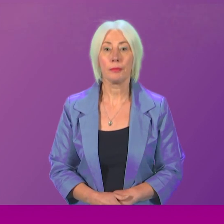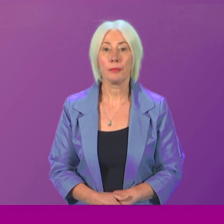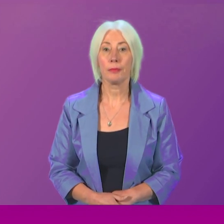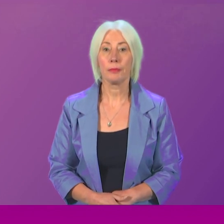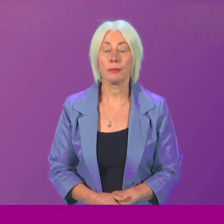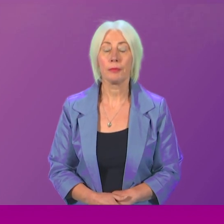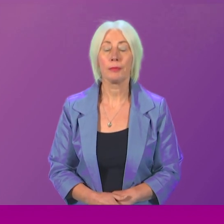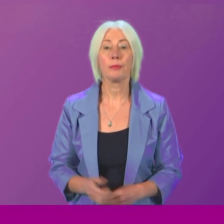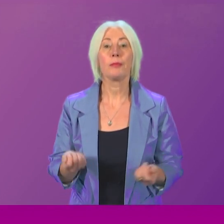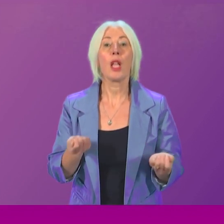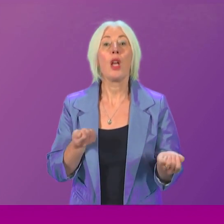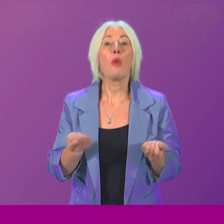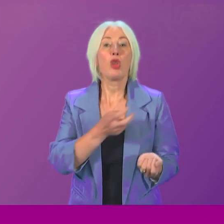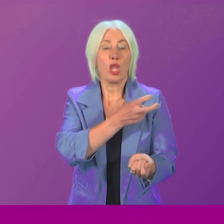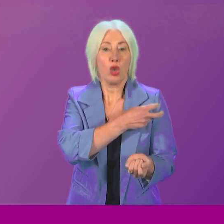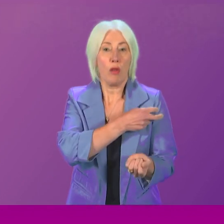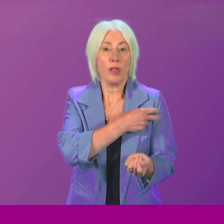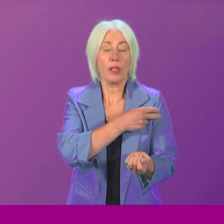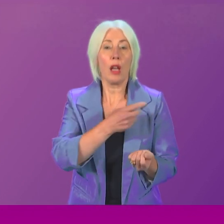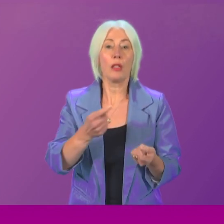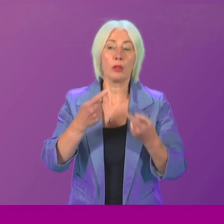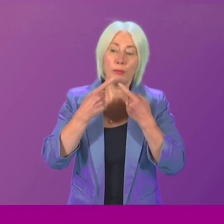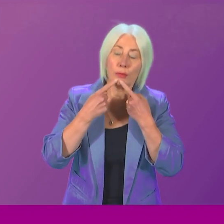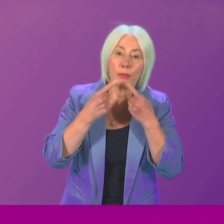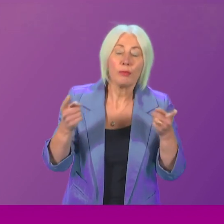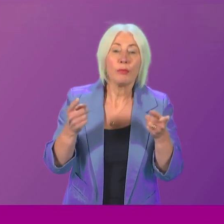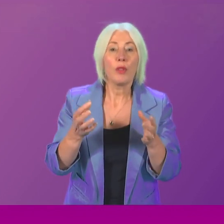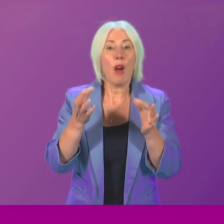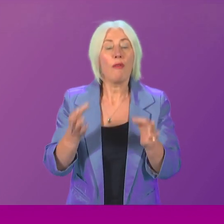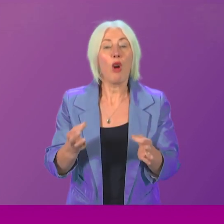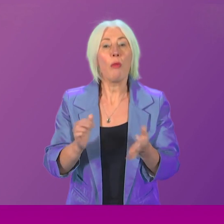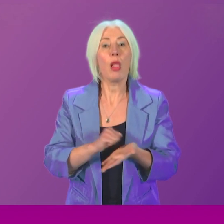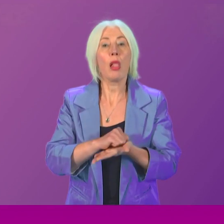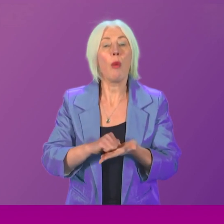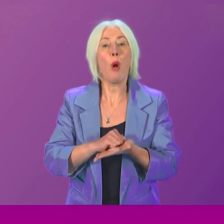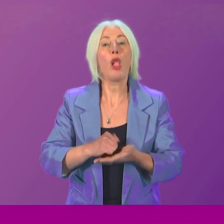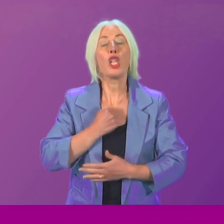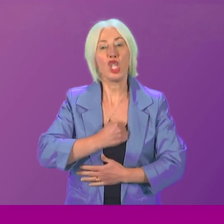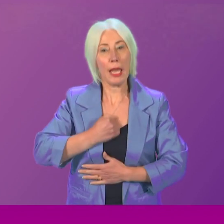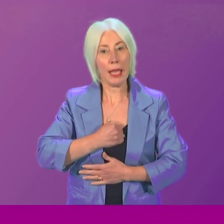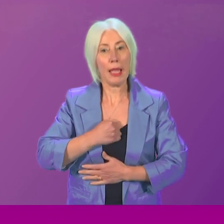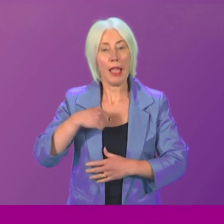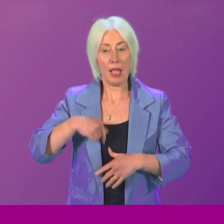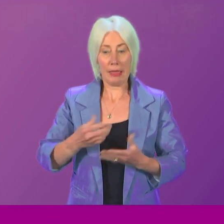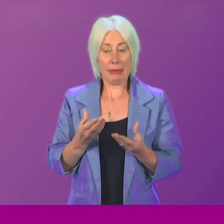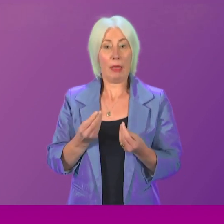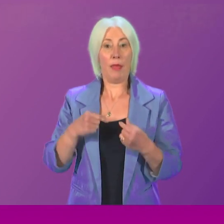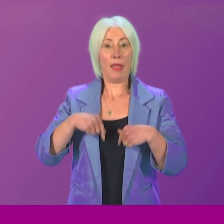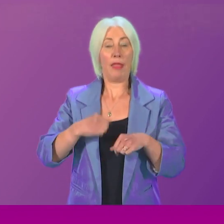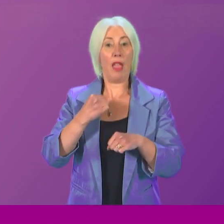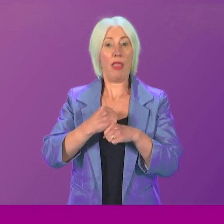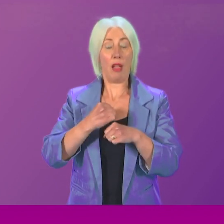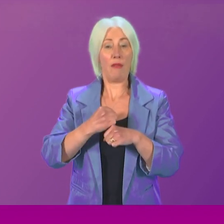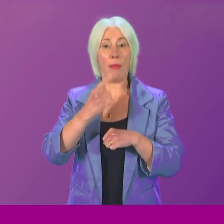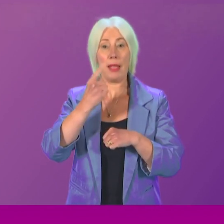Presenting officer, the issuing of a formal apology is an action reserved by governments as a response to the